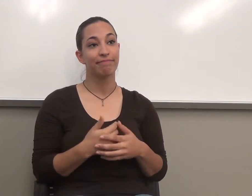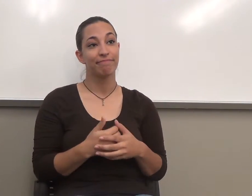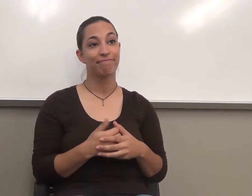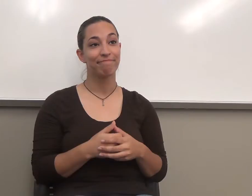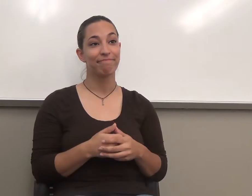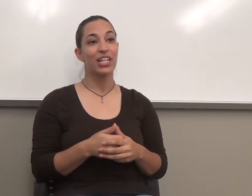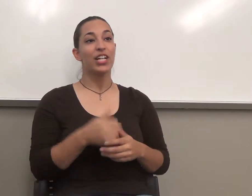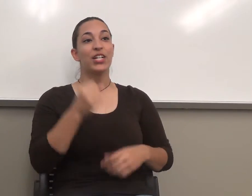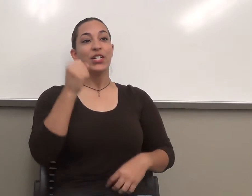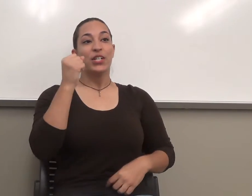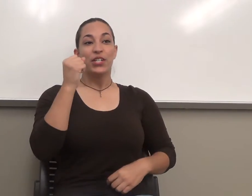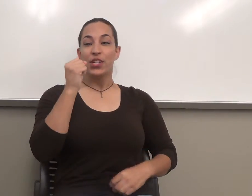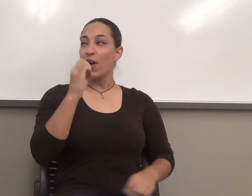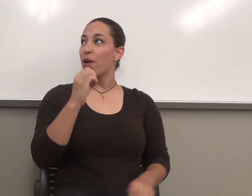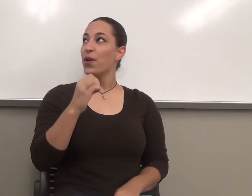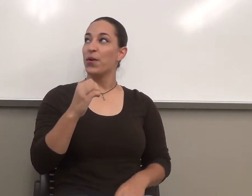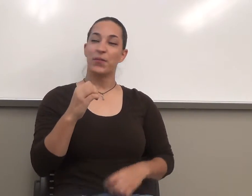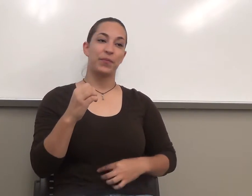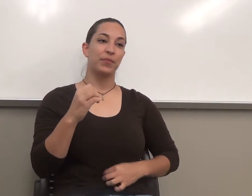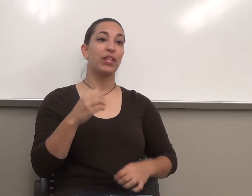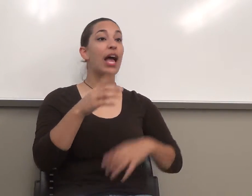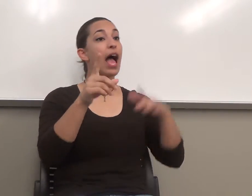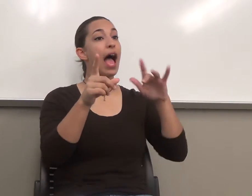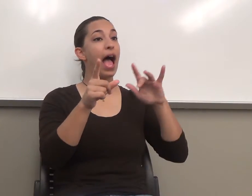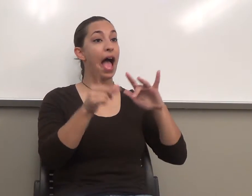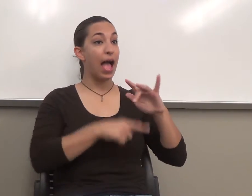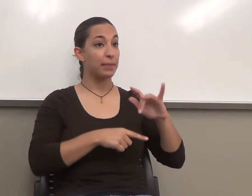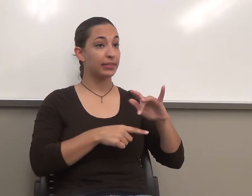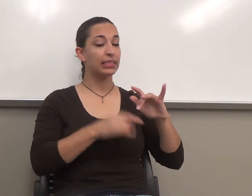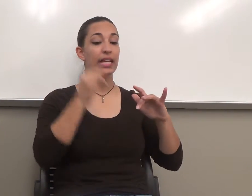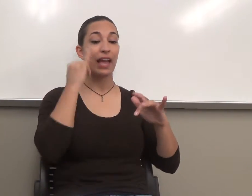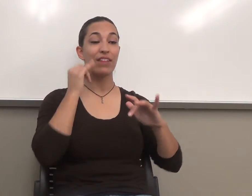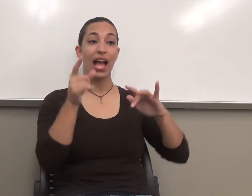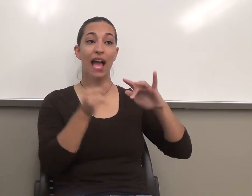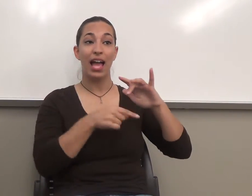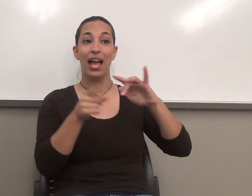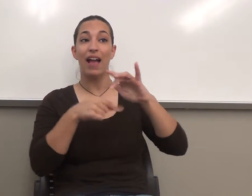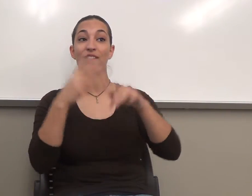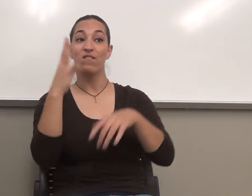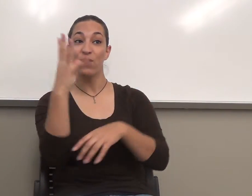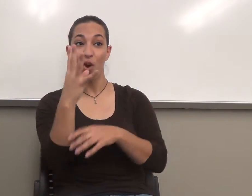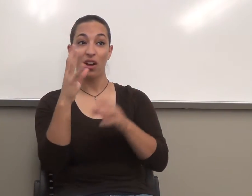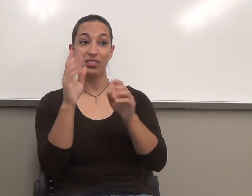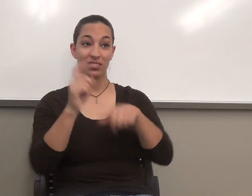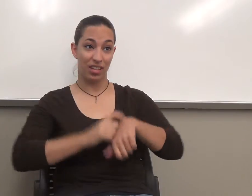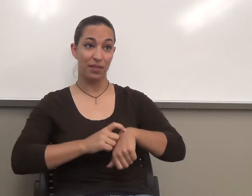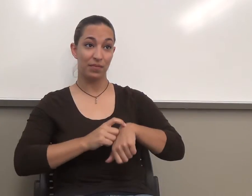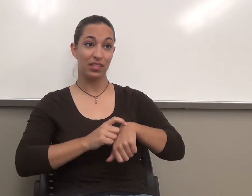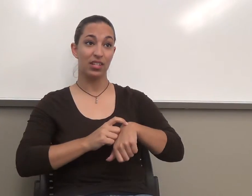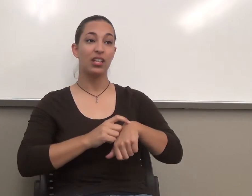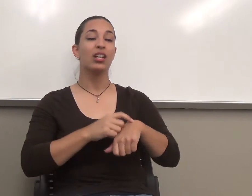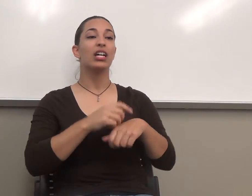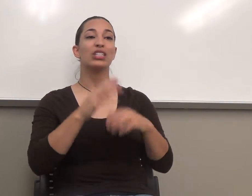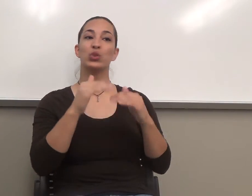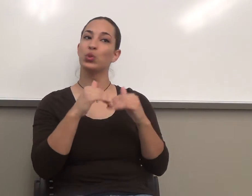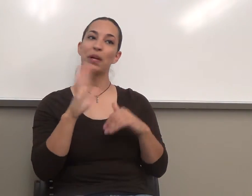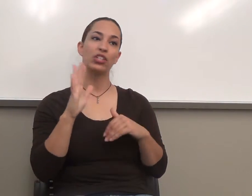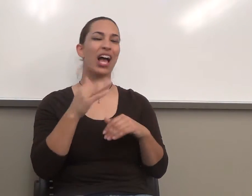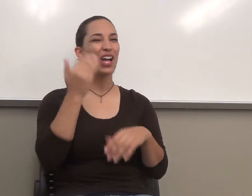absences, if you miss four class meetings, that's too much. I know that sounds a little tough at